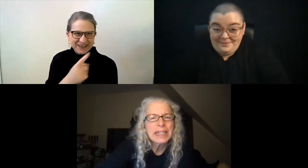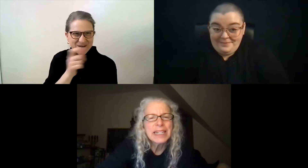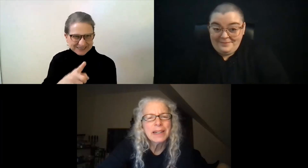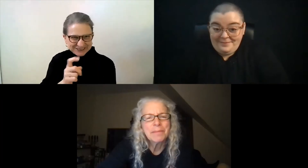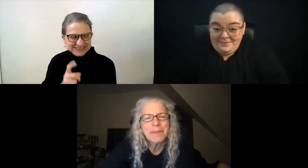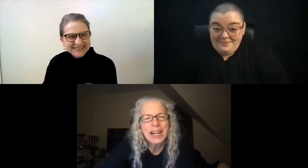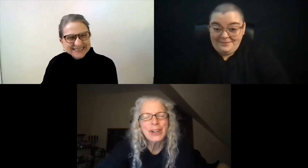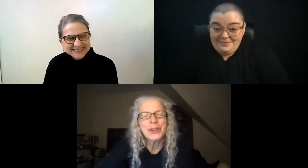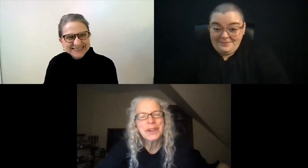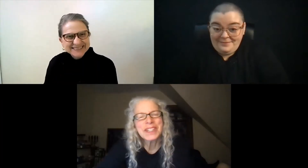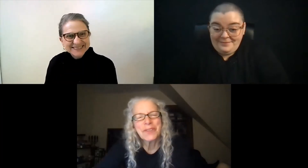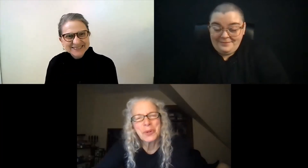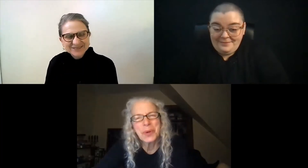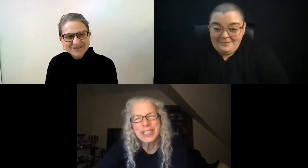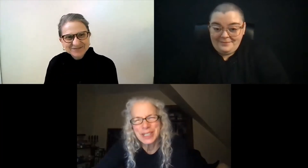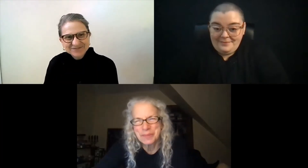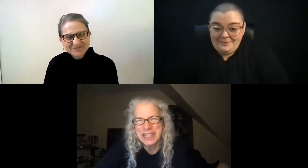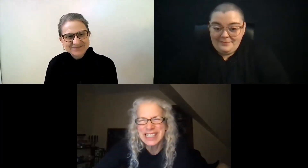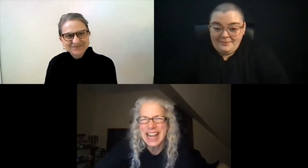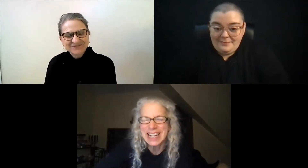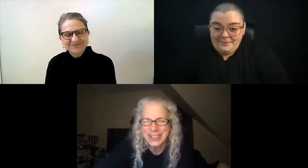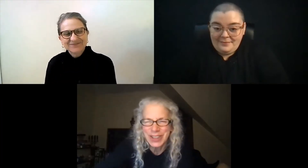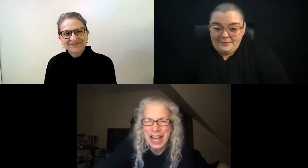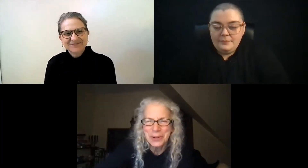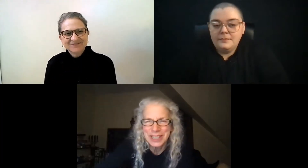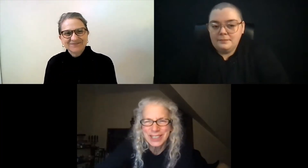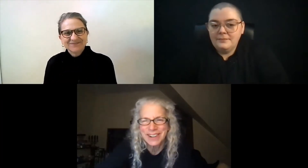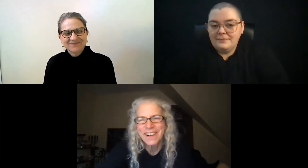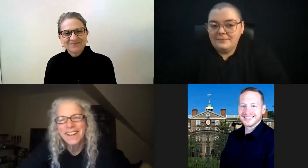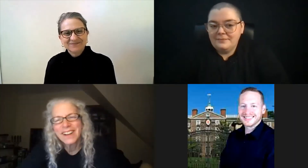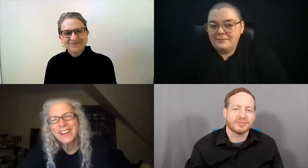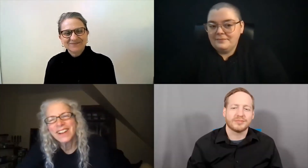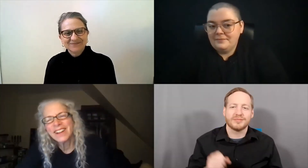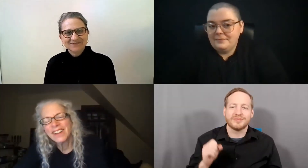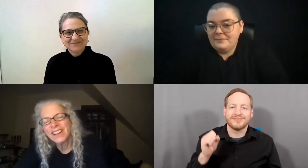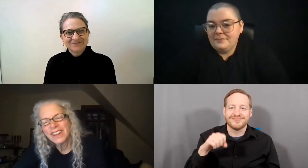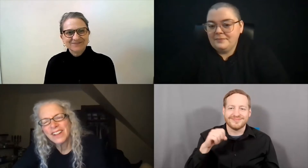I mean, Tim, I know you have several questions, but does that answer that question?